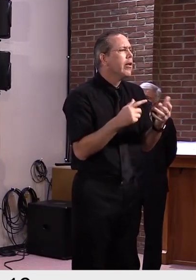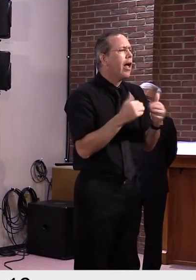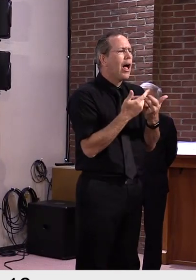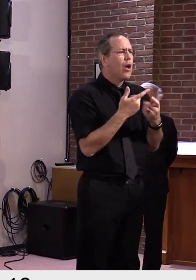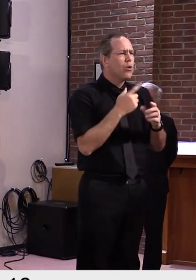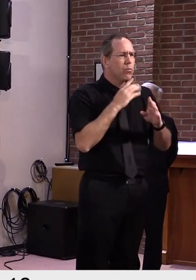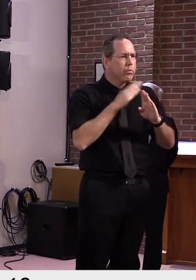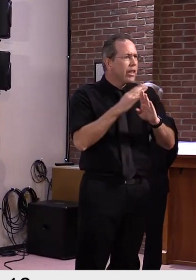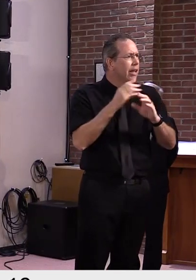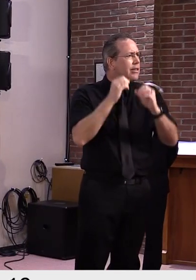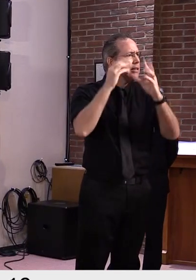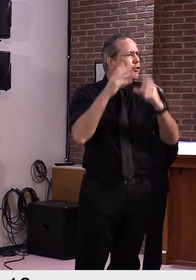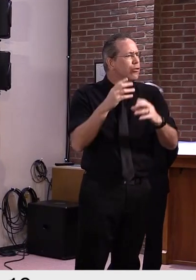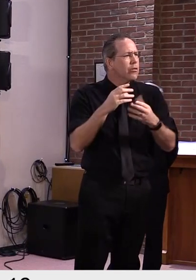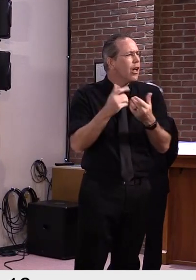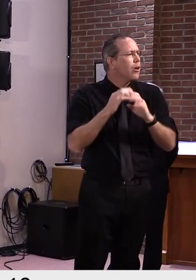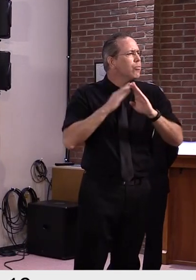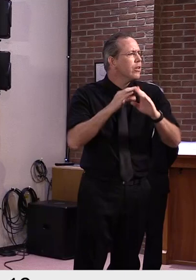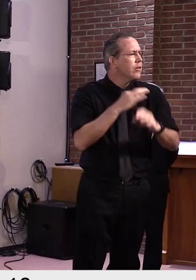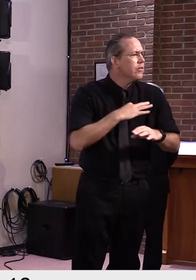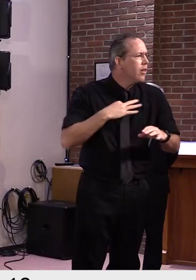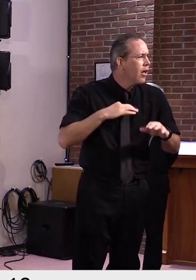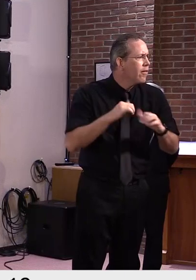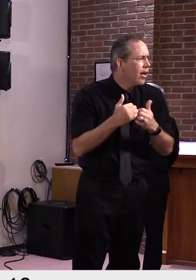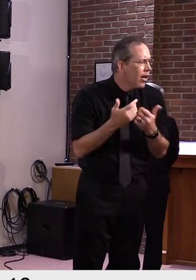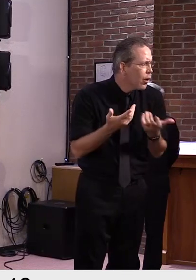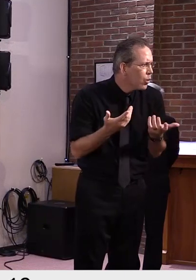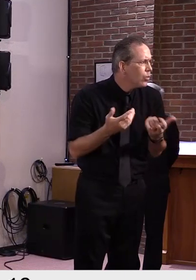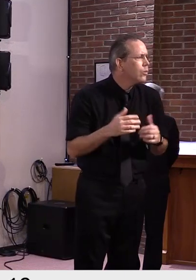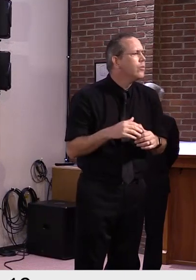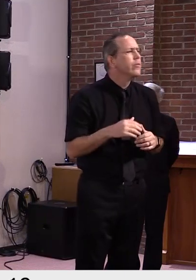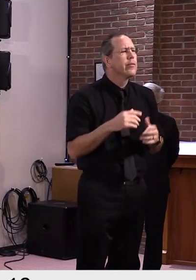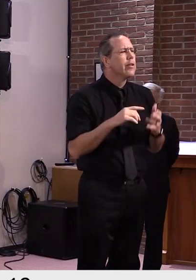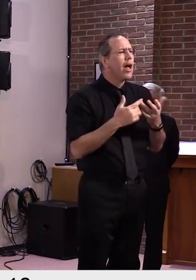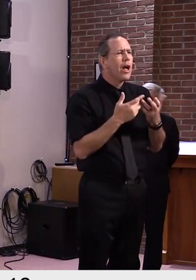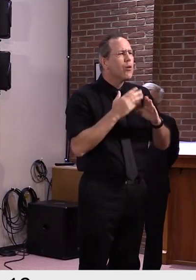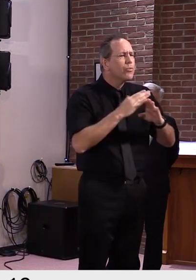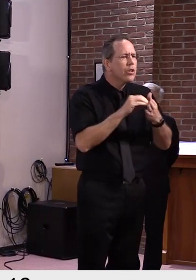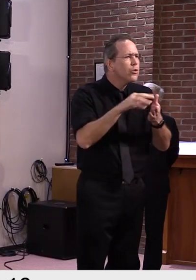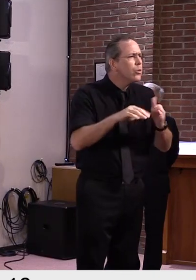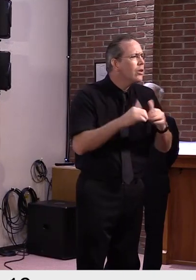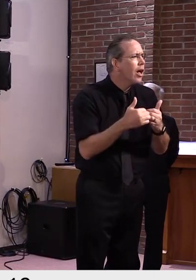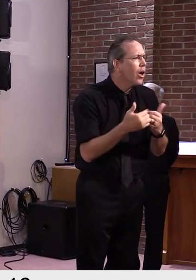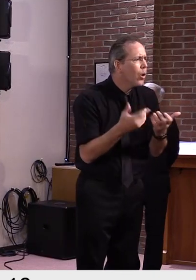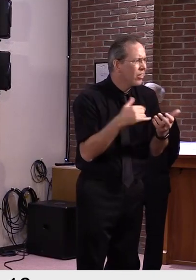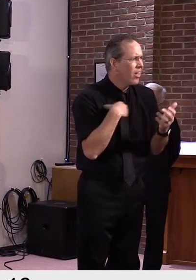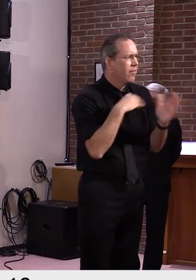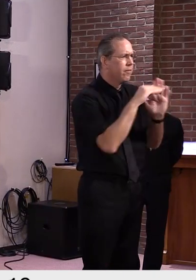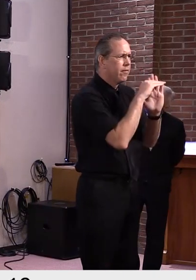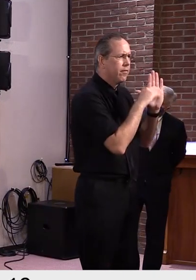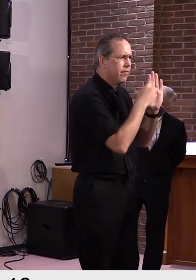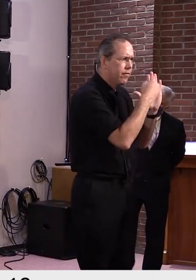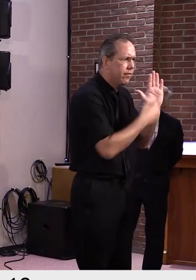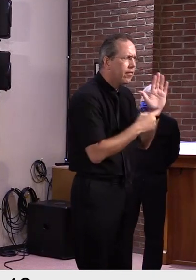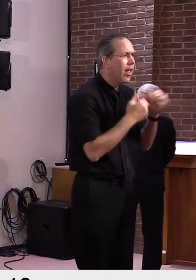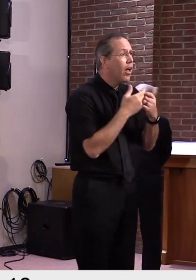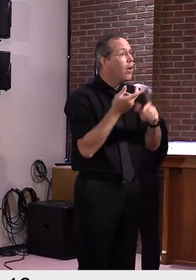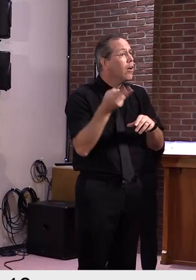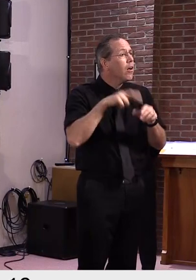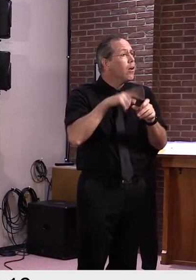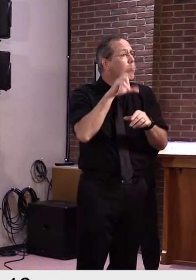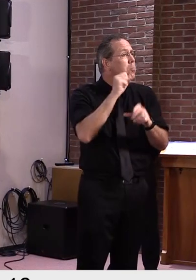bus protocols, drop off and pick up protocols, hand washing protocols, facial covering protocols, PPE